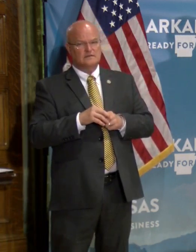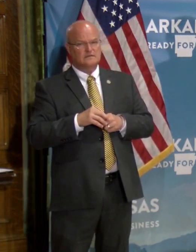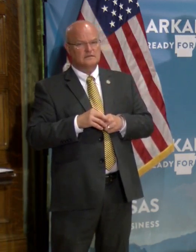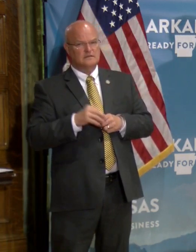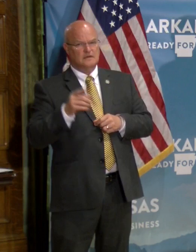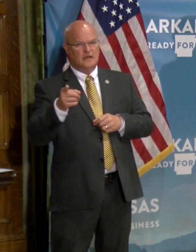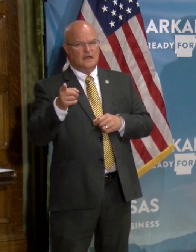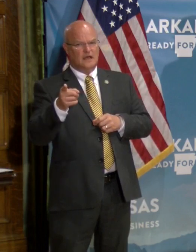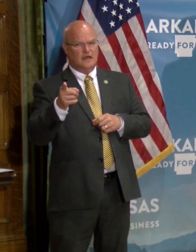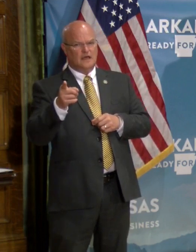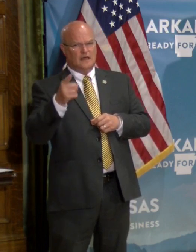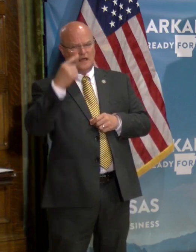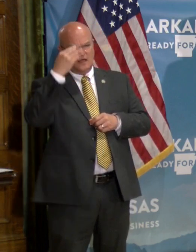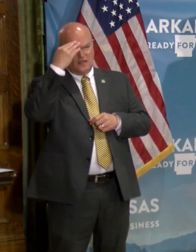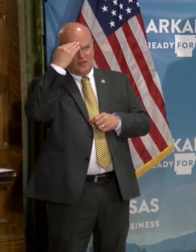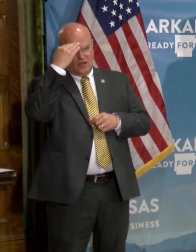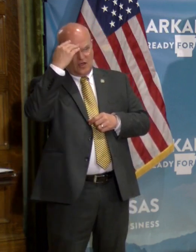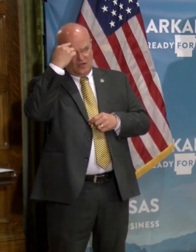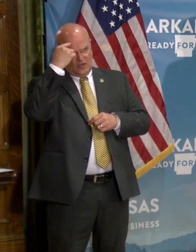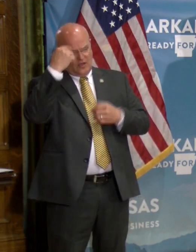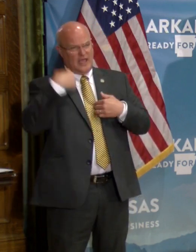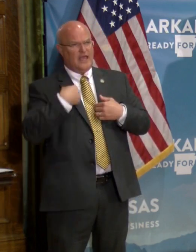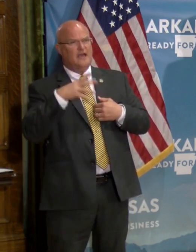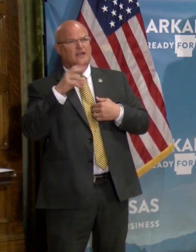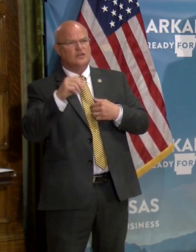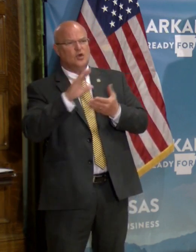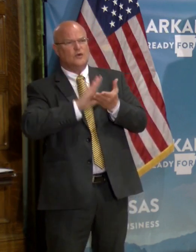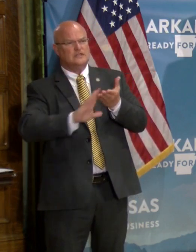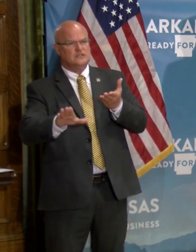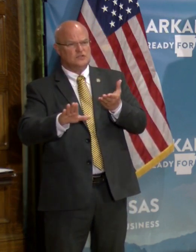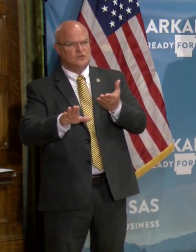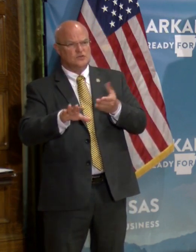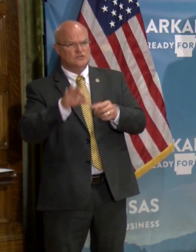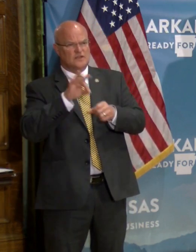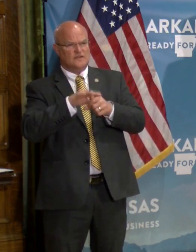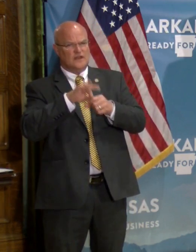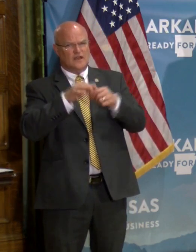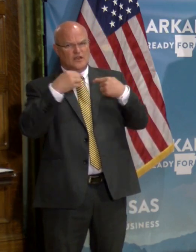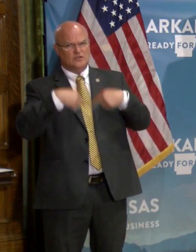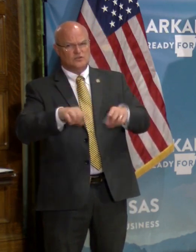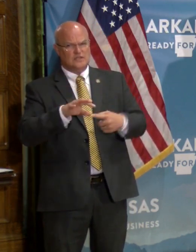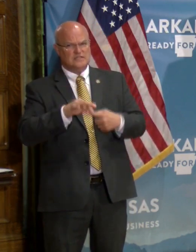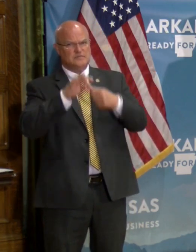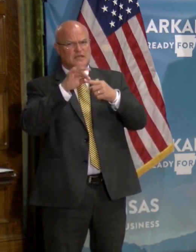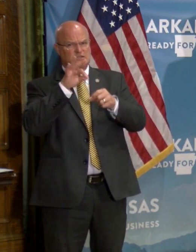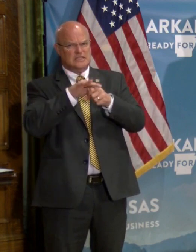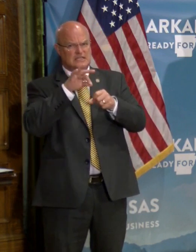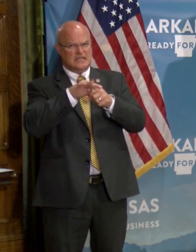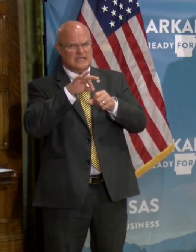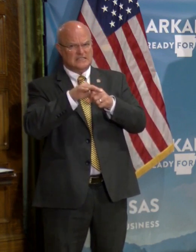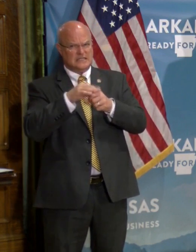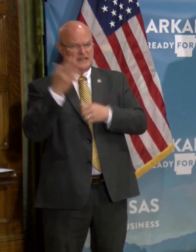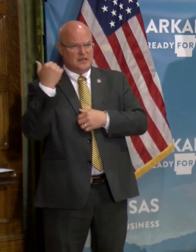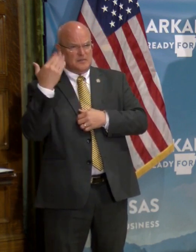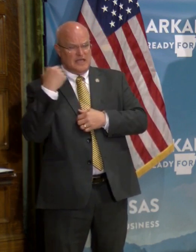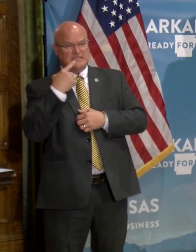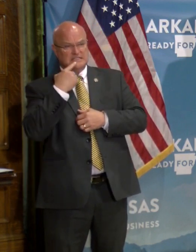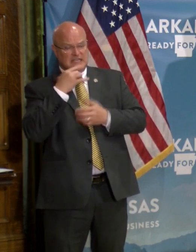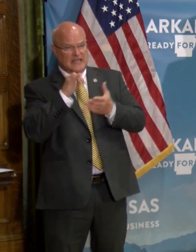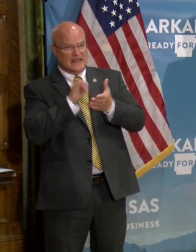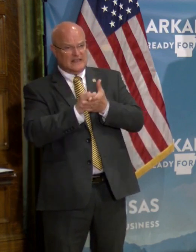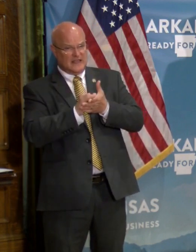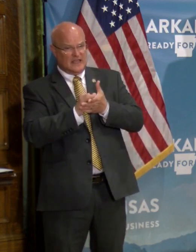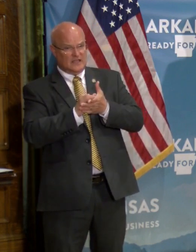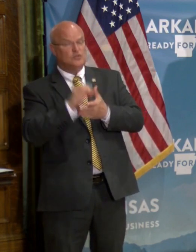I thought we did have no excuse absentee balloting during the special election. And in the past, you said that you